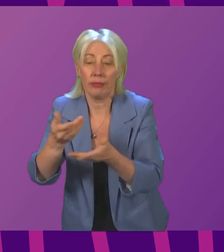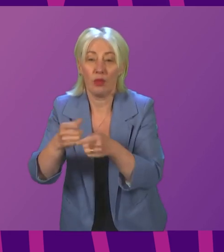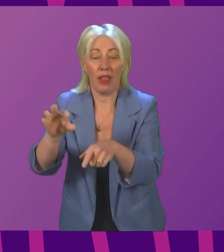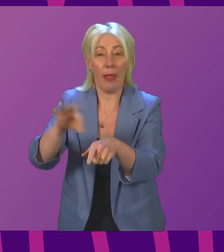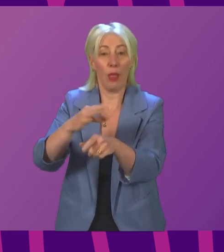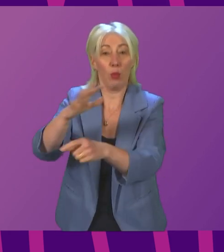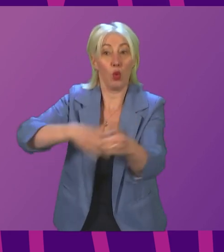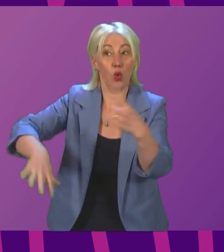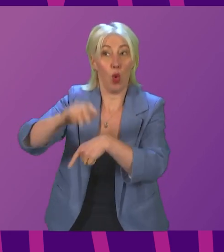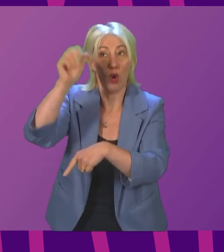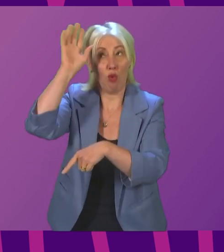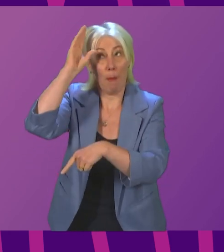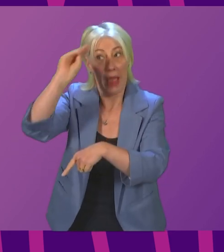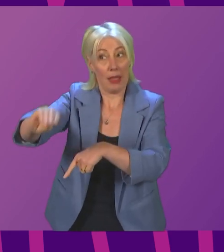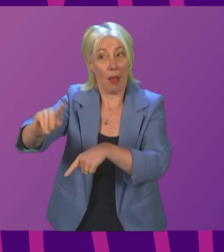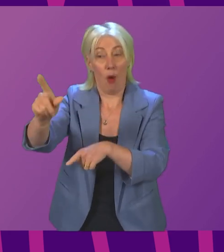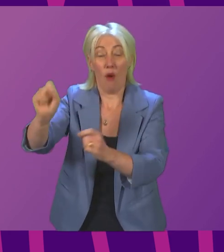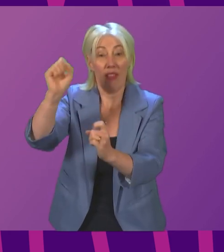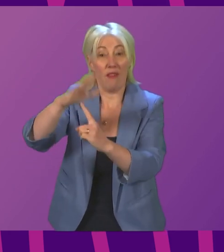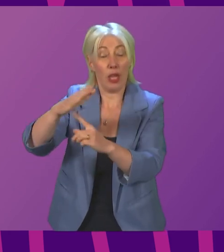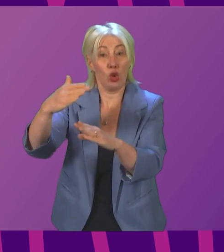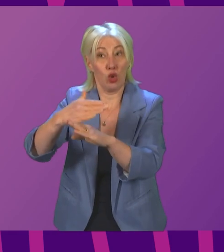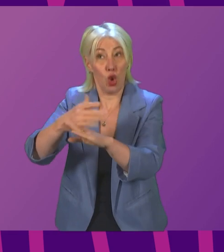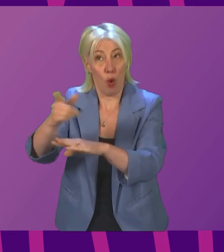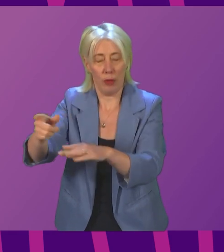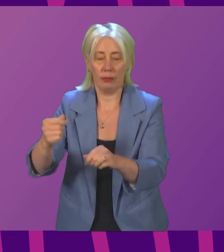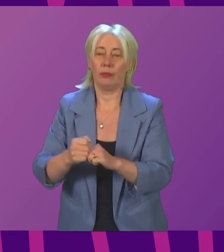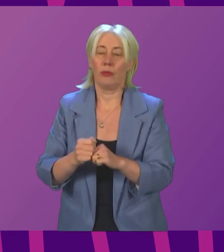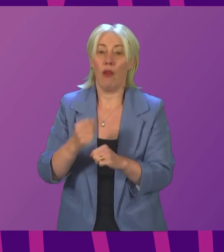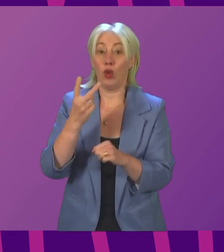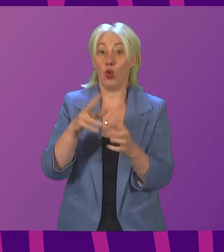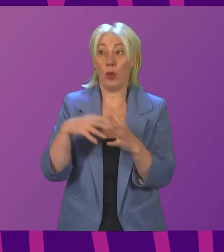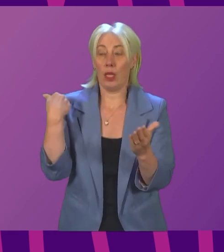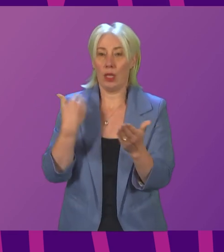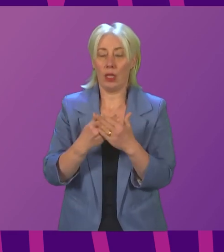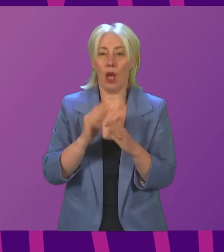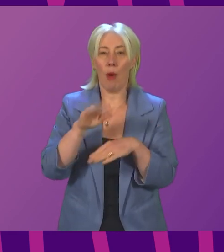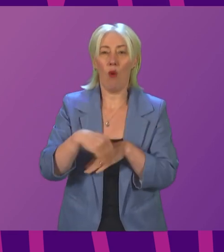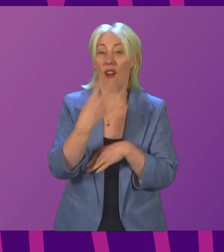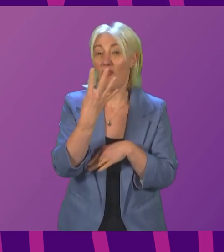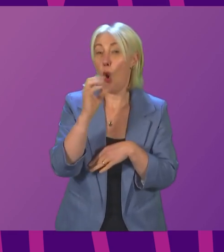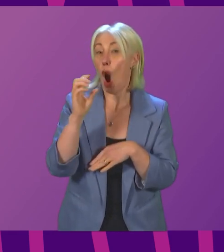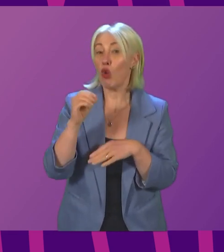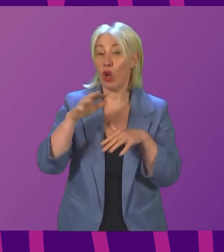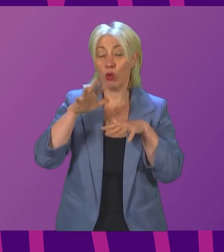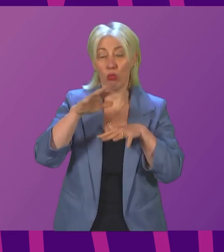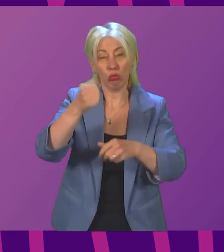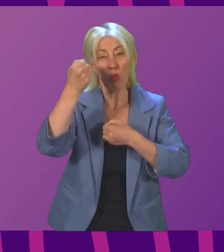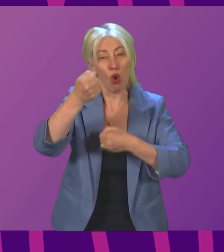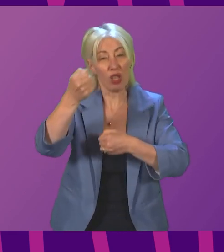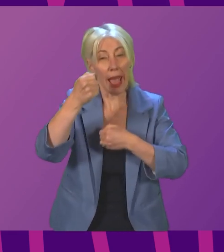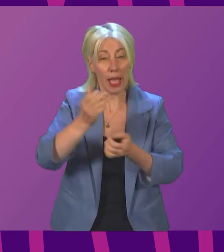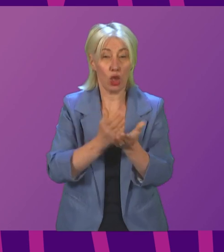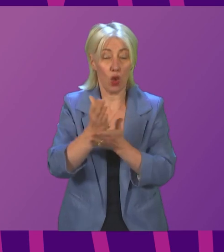vital job they are there to do. Over the course of the two-week event, more than 400 protests were staged across Glasgow.